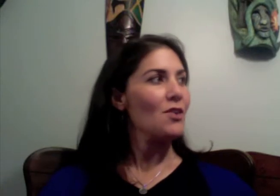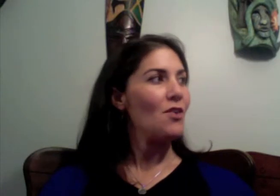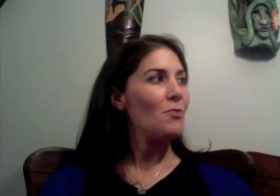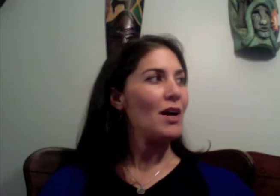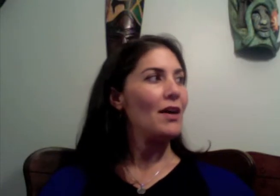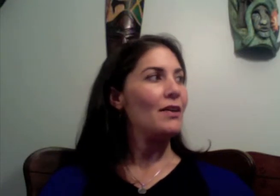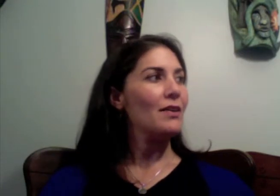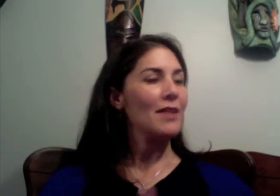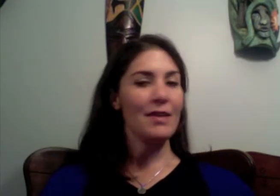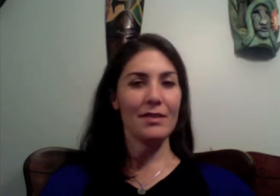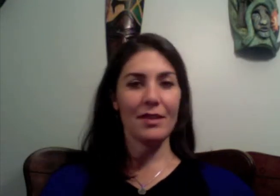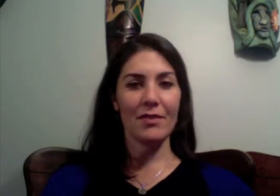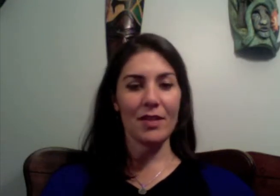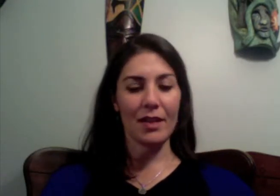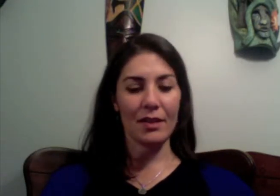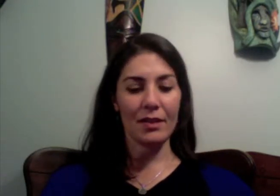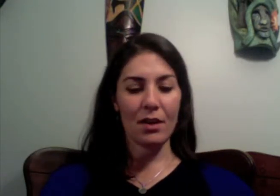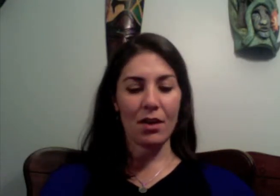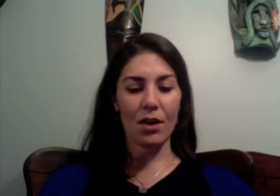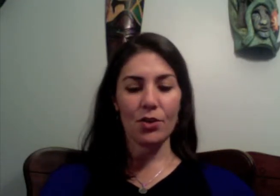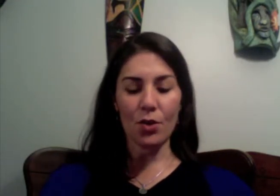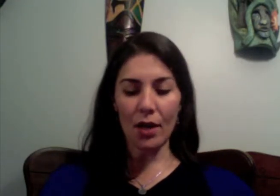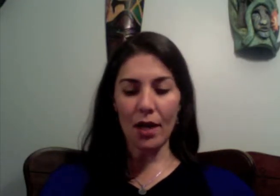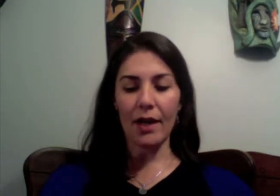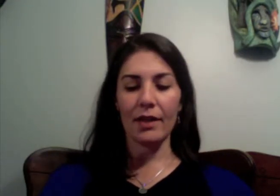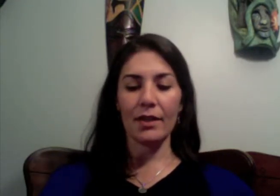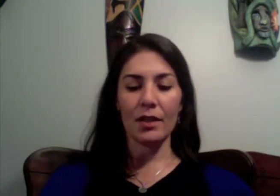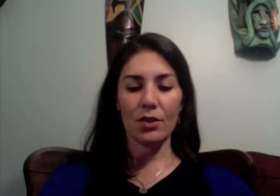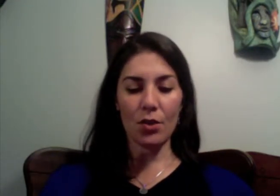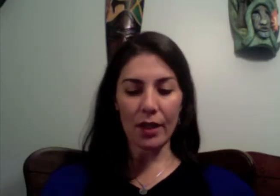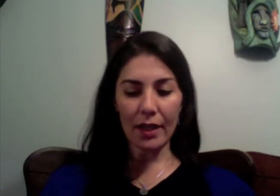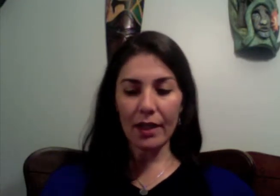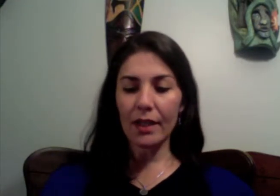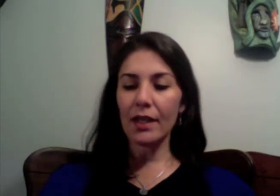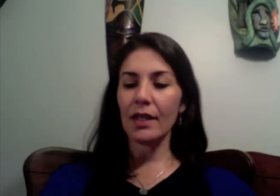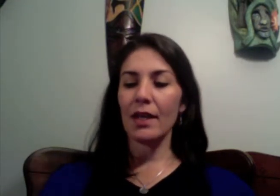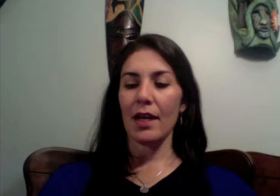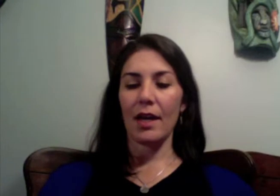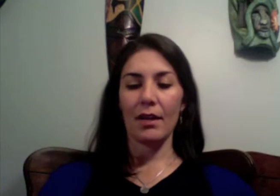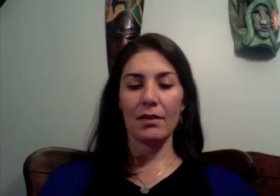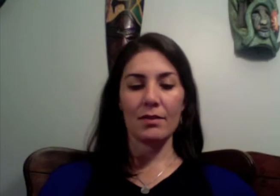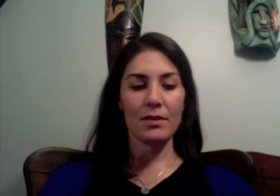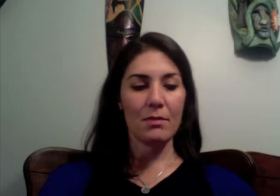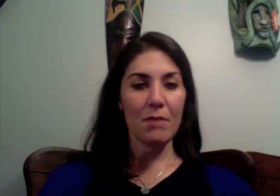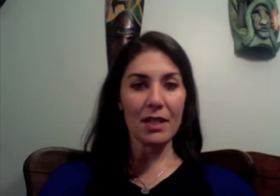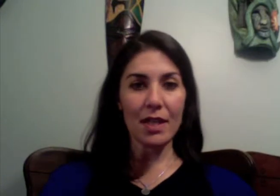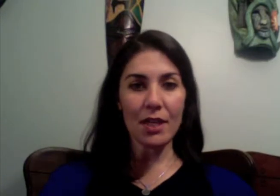all of my classes that I've taken on yoga and yoga healing and meditation